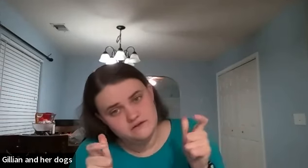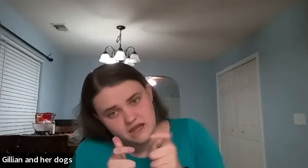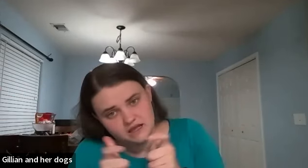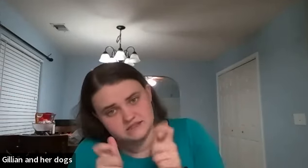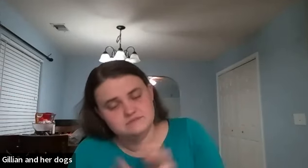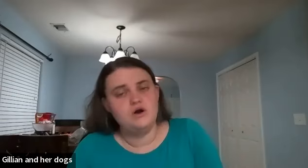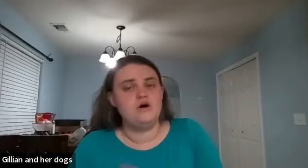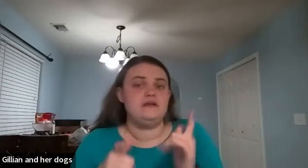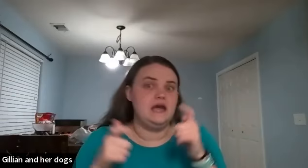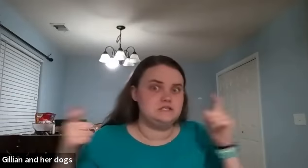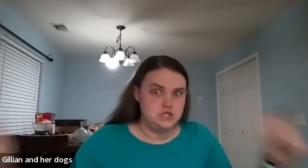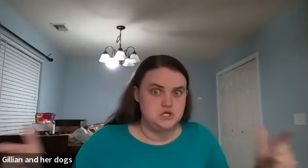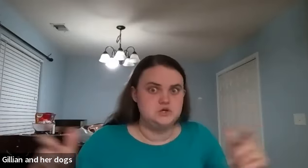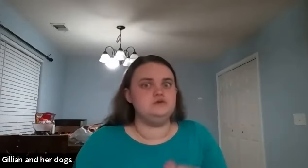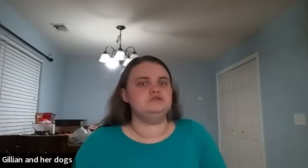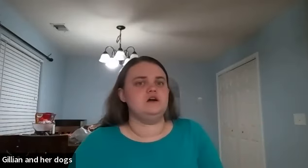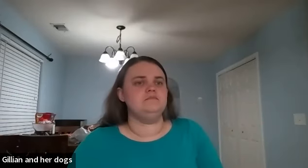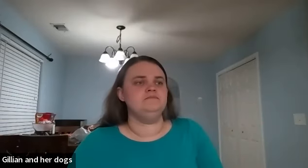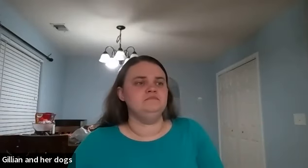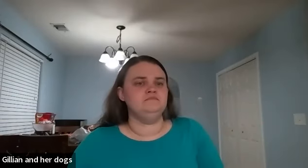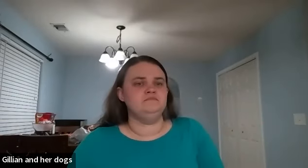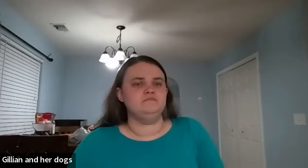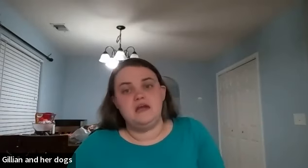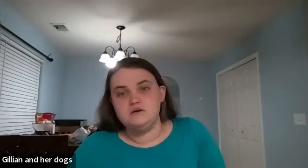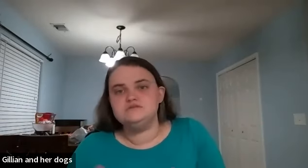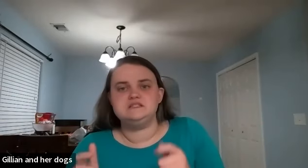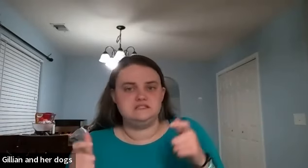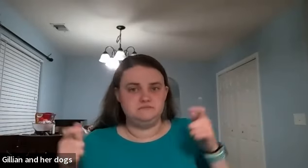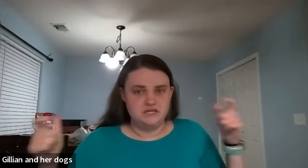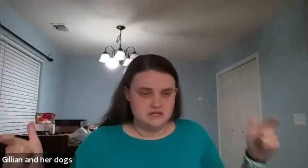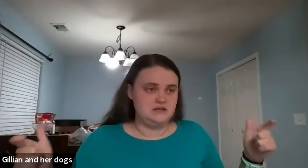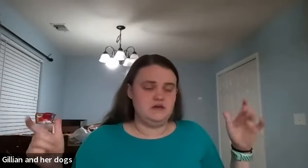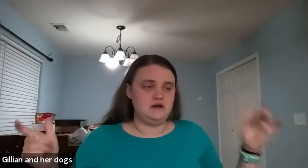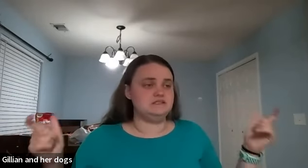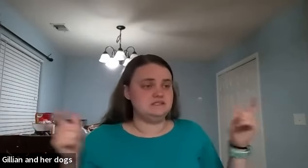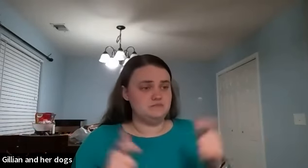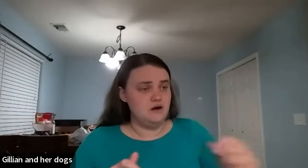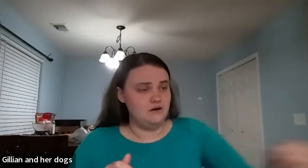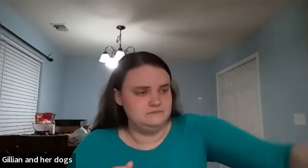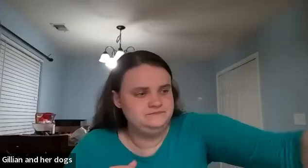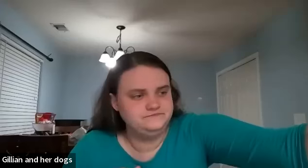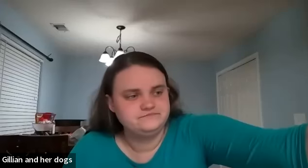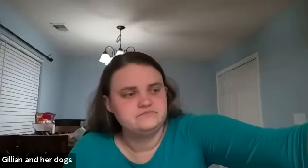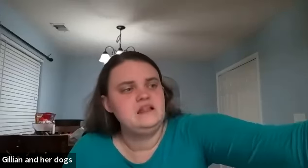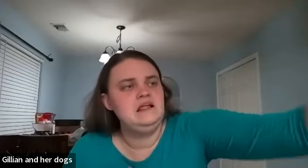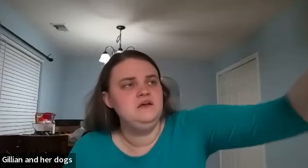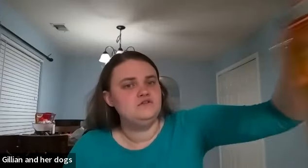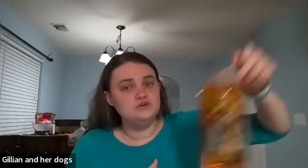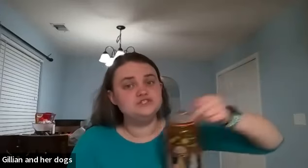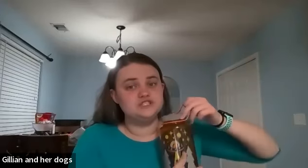the cat's small the cat's huge um the house is big the house is small those are